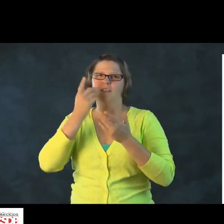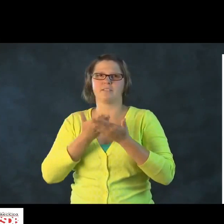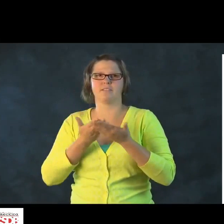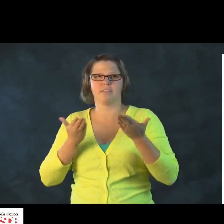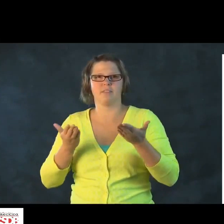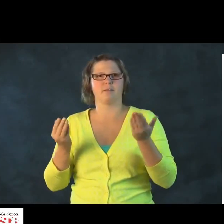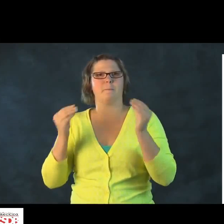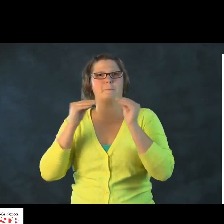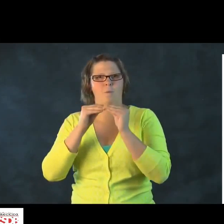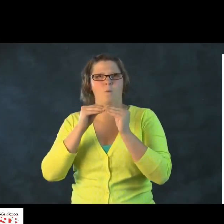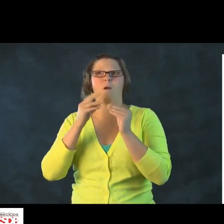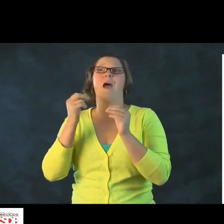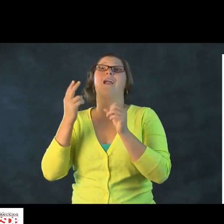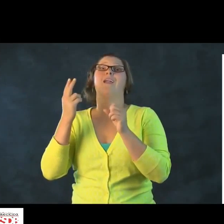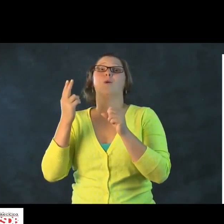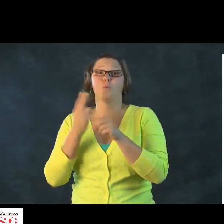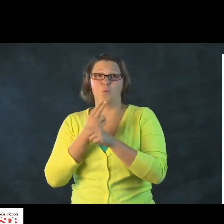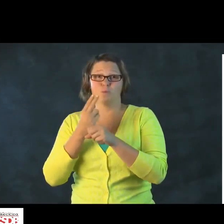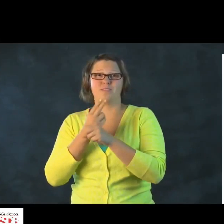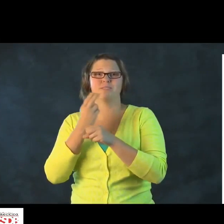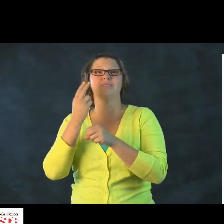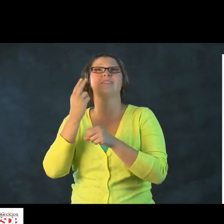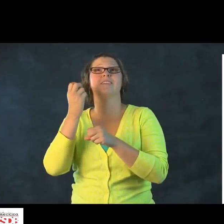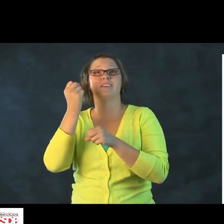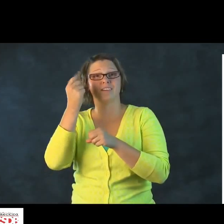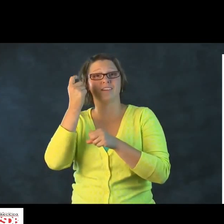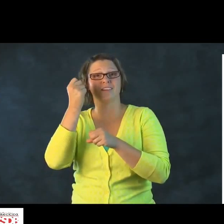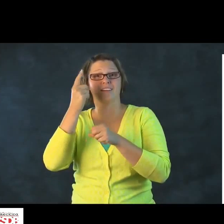improves upon their analytical skills.